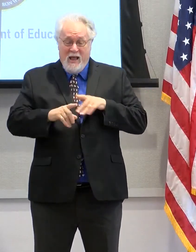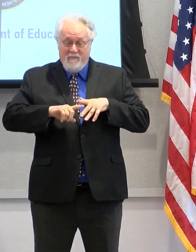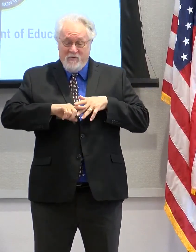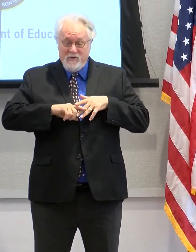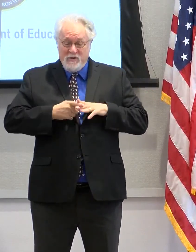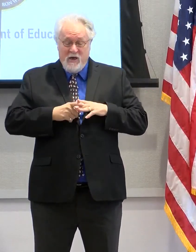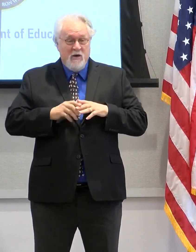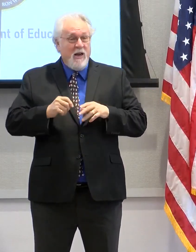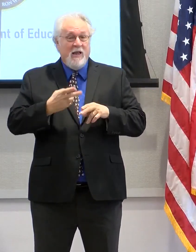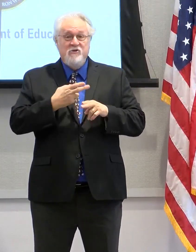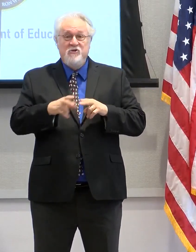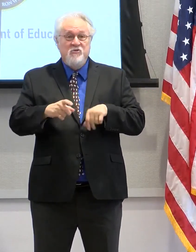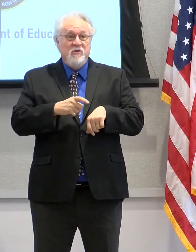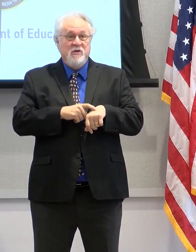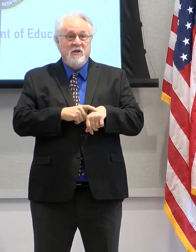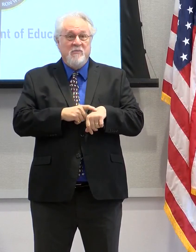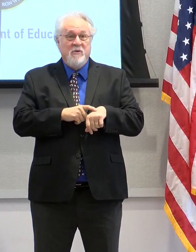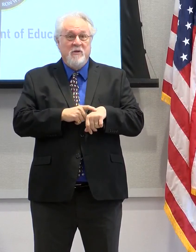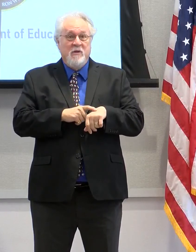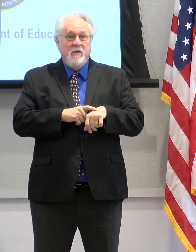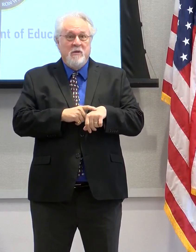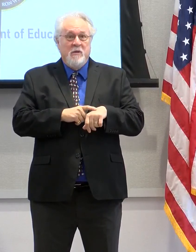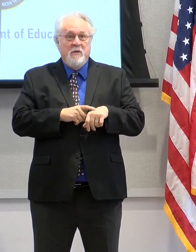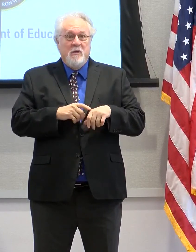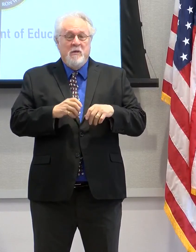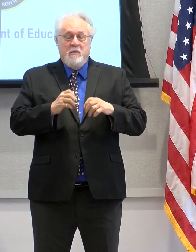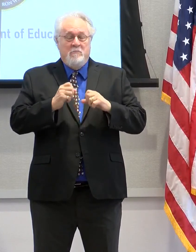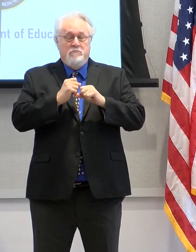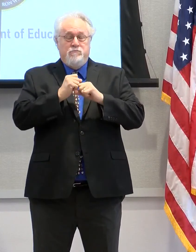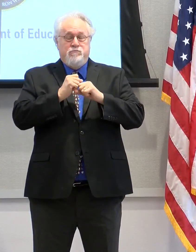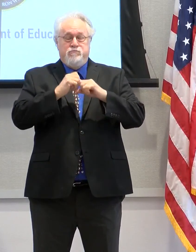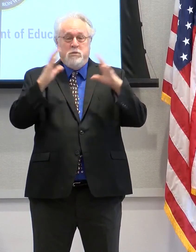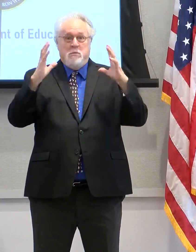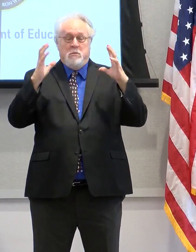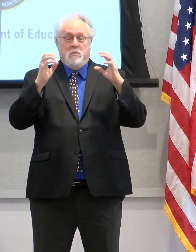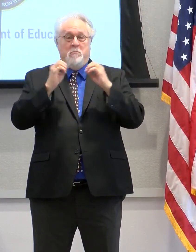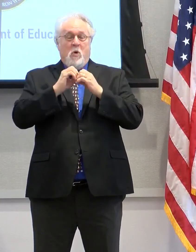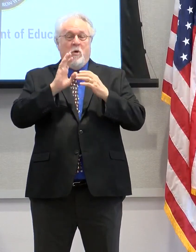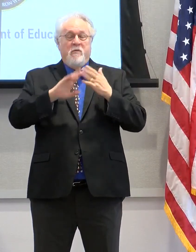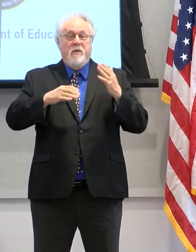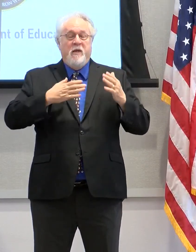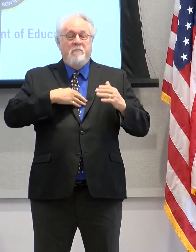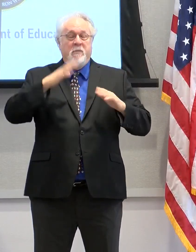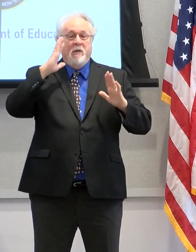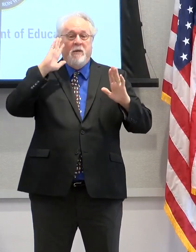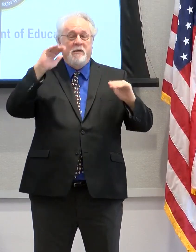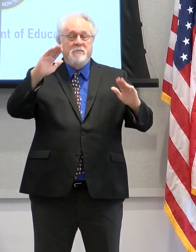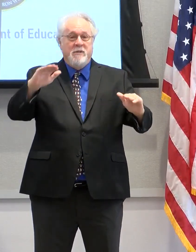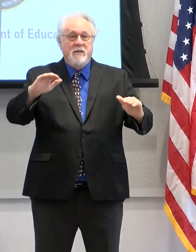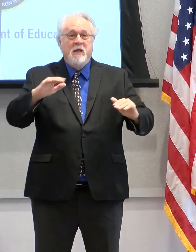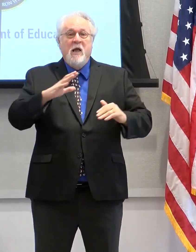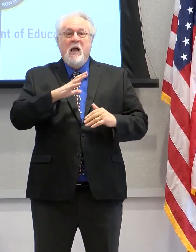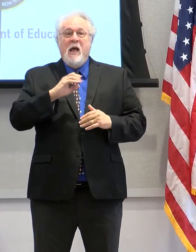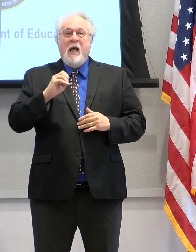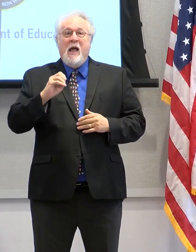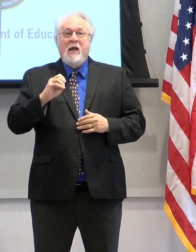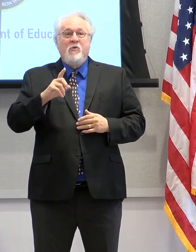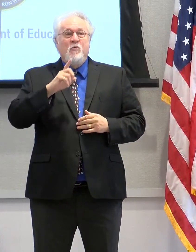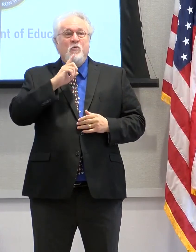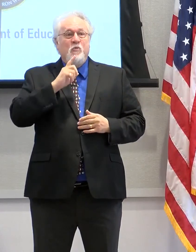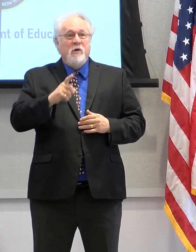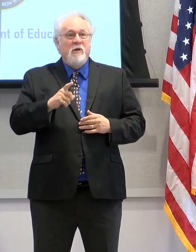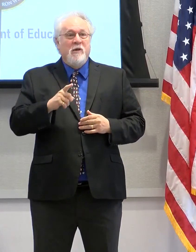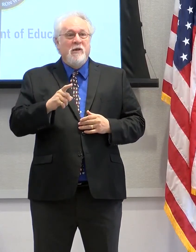even in a short period of time, it has, I believe, gone beyond my expectations. And it really